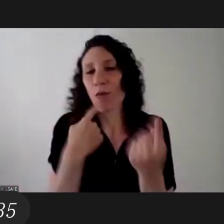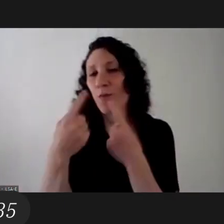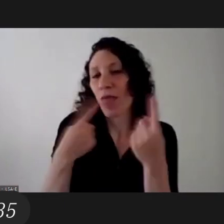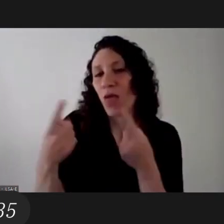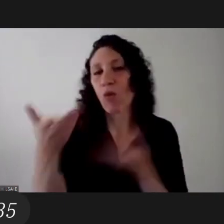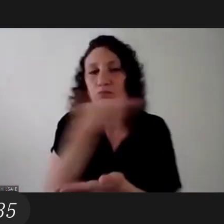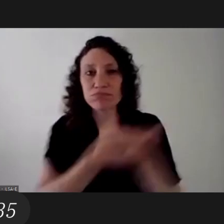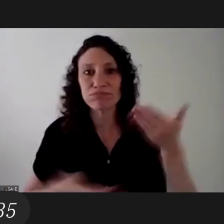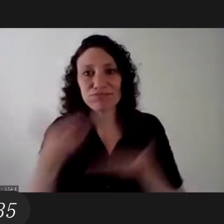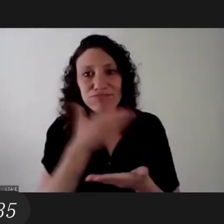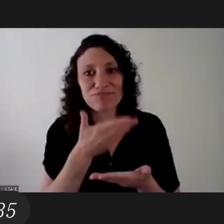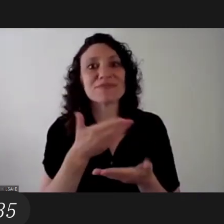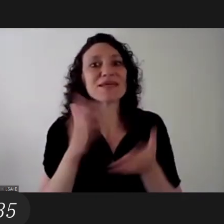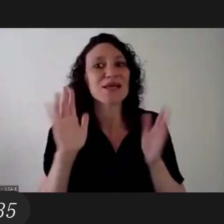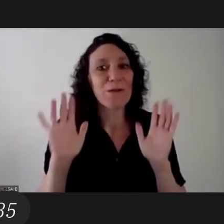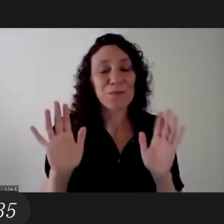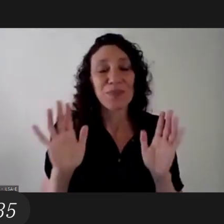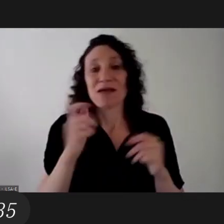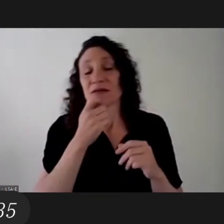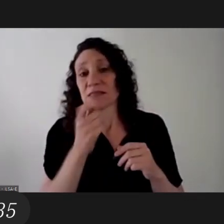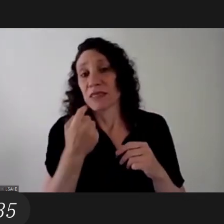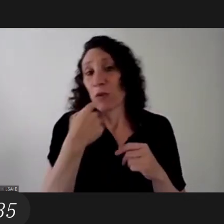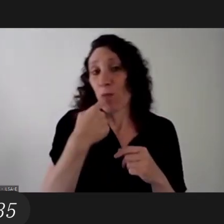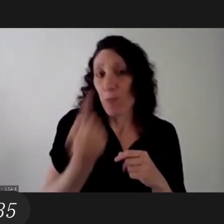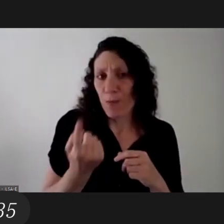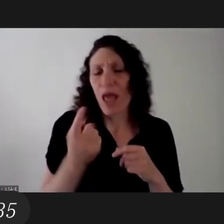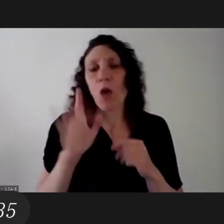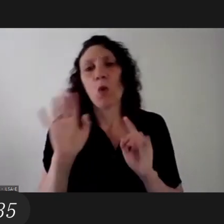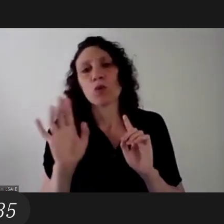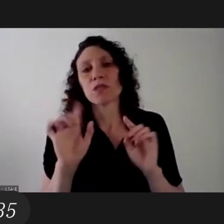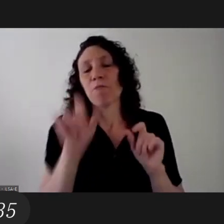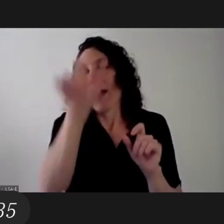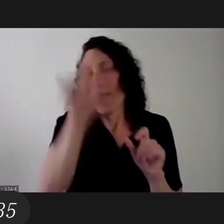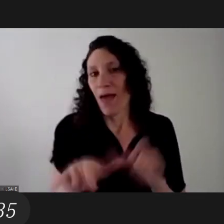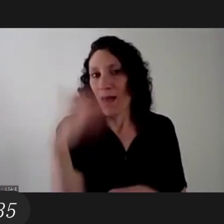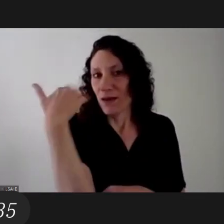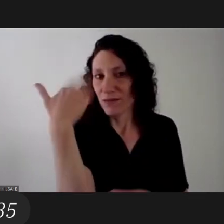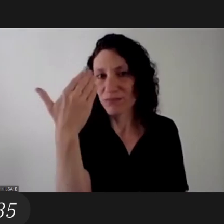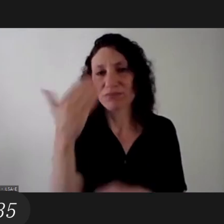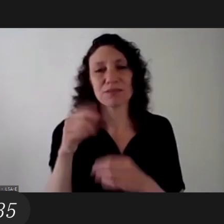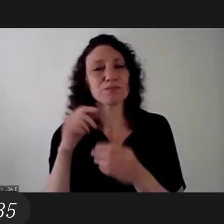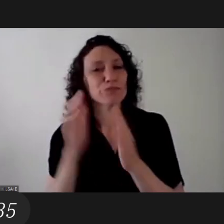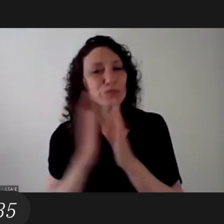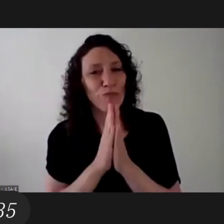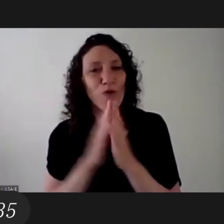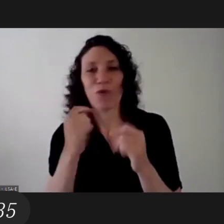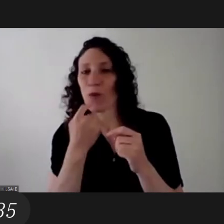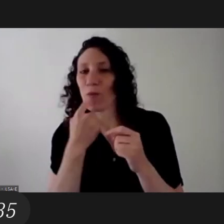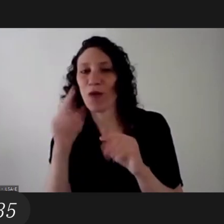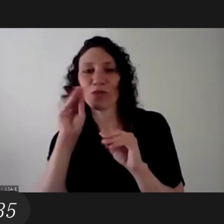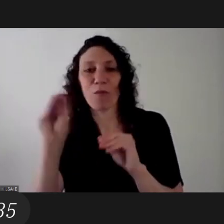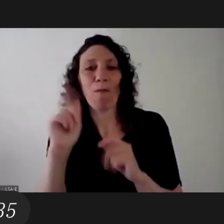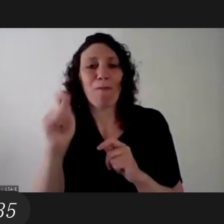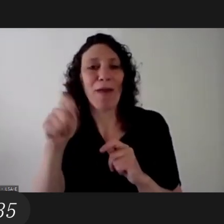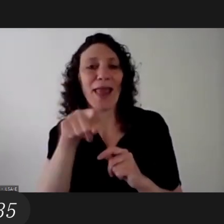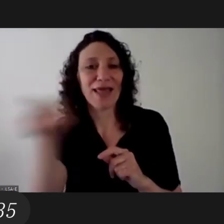exchanging questions and so we suggest that when there is a commenter question specifically for one of the speakers i suggest